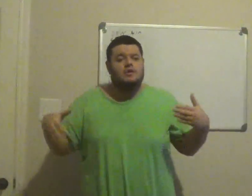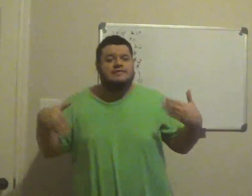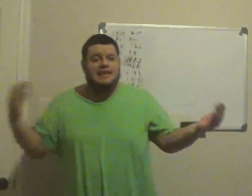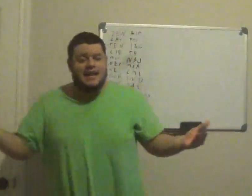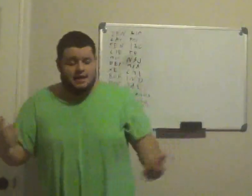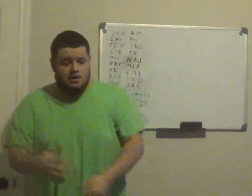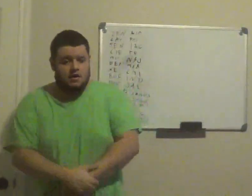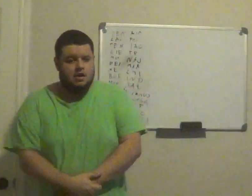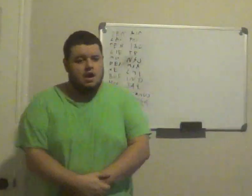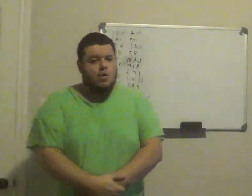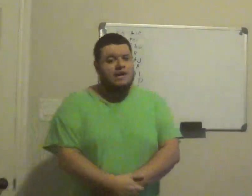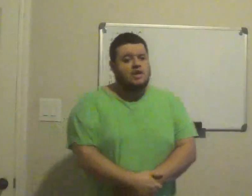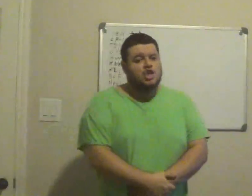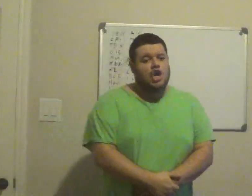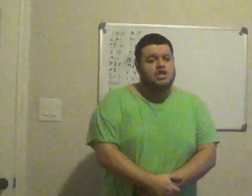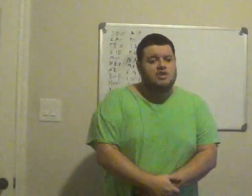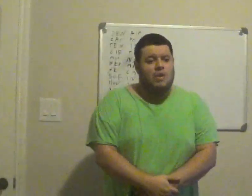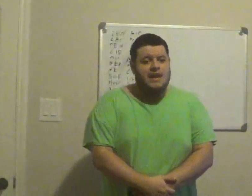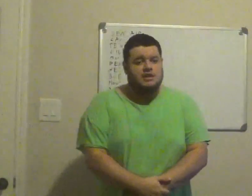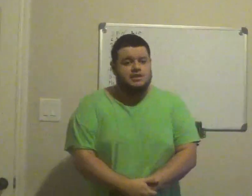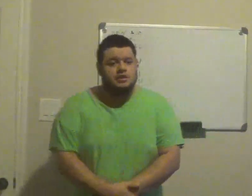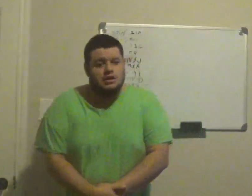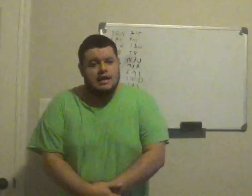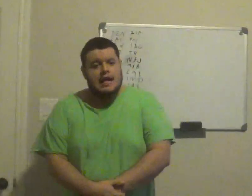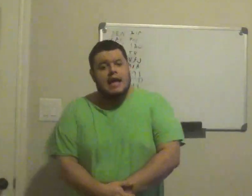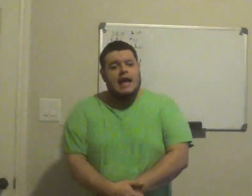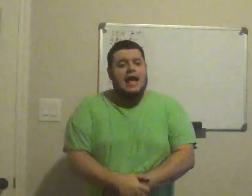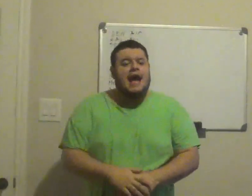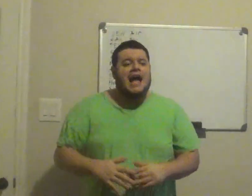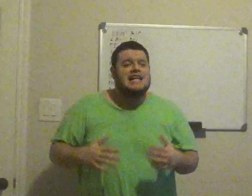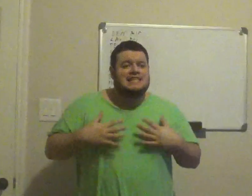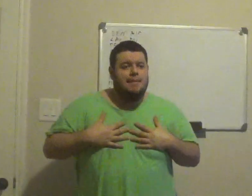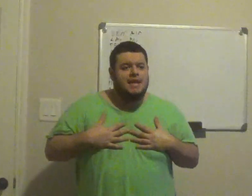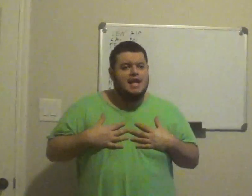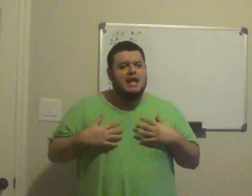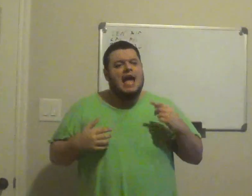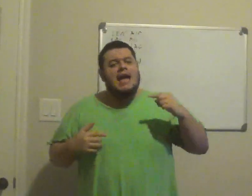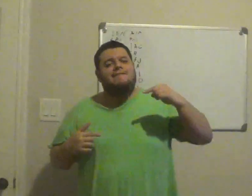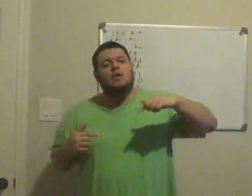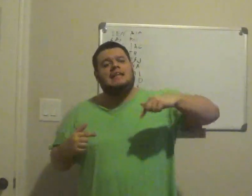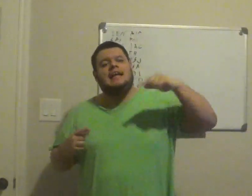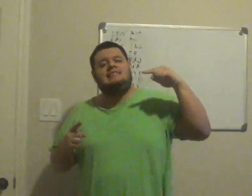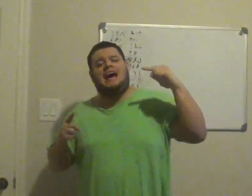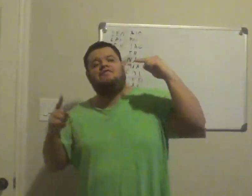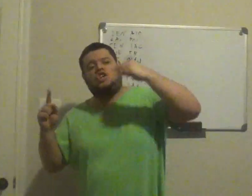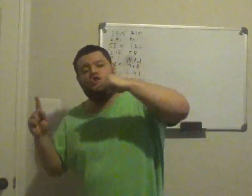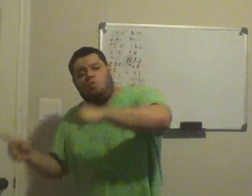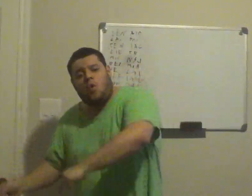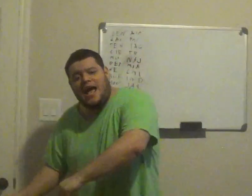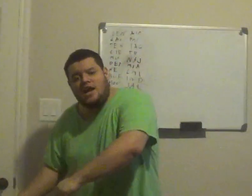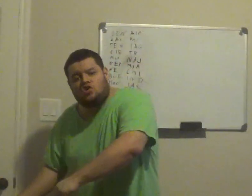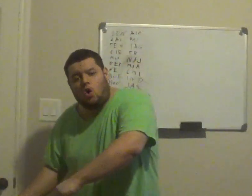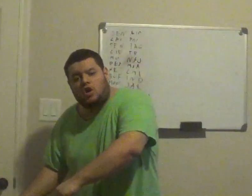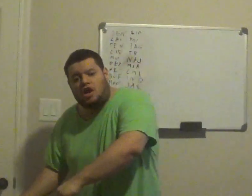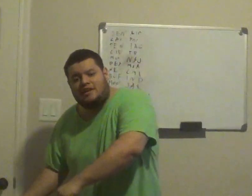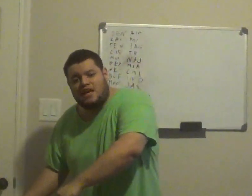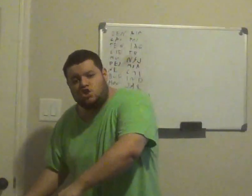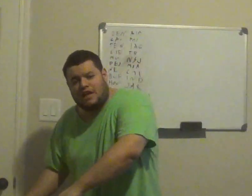city, with the Chargers and Raiders, to me, if you at least have the Raiders go to Los Angeles,